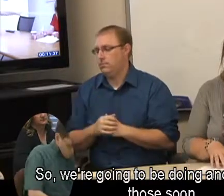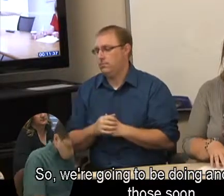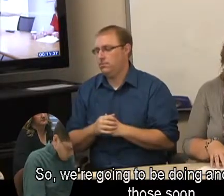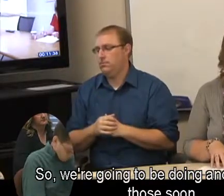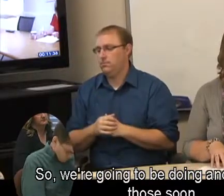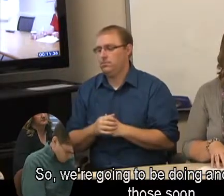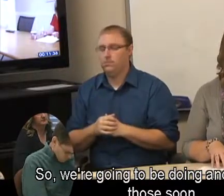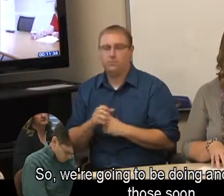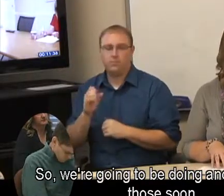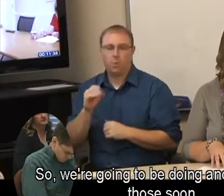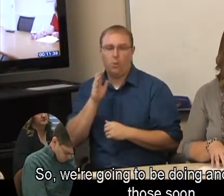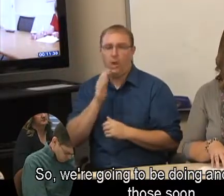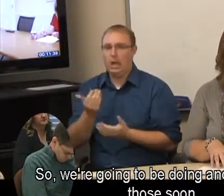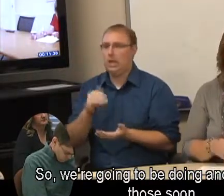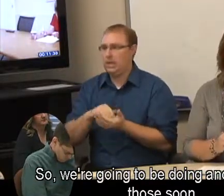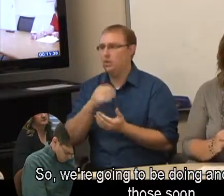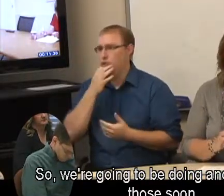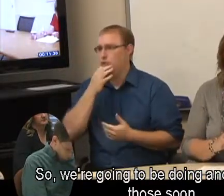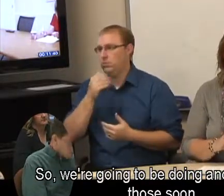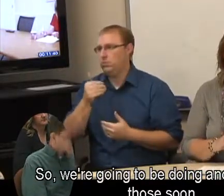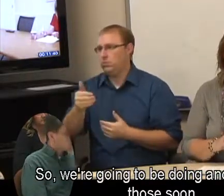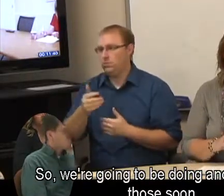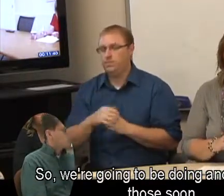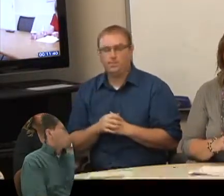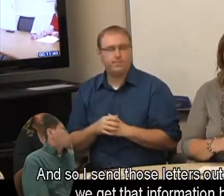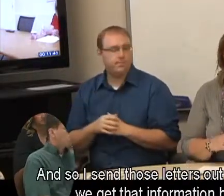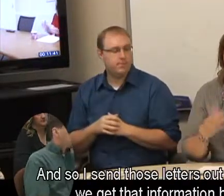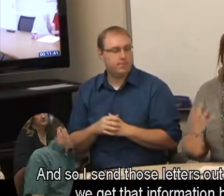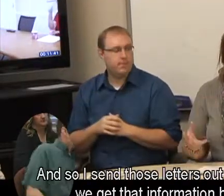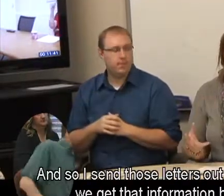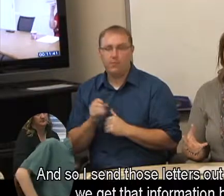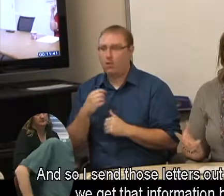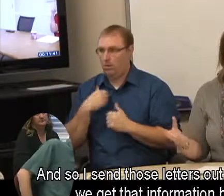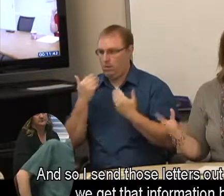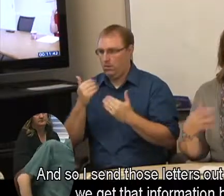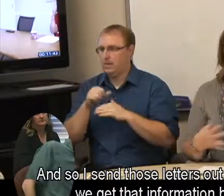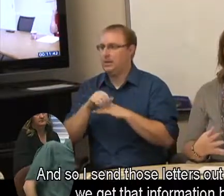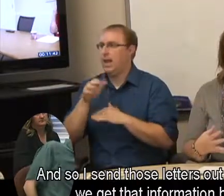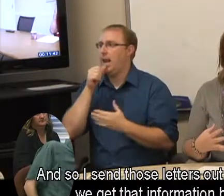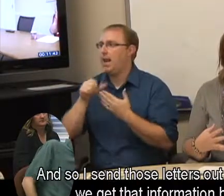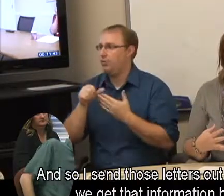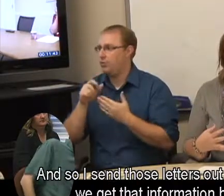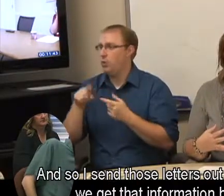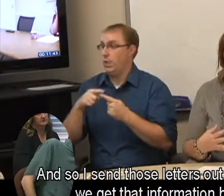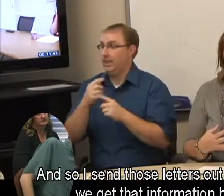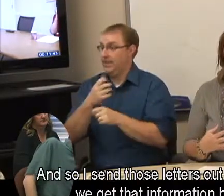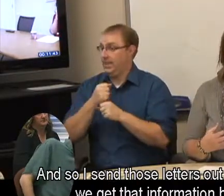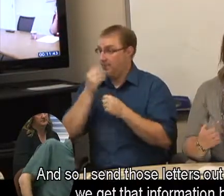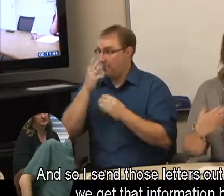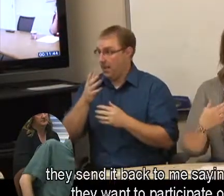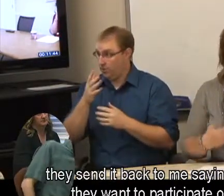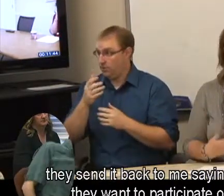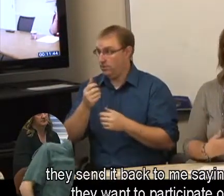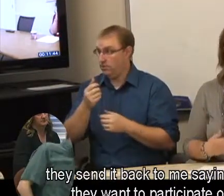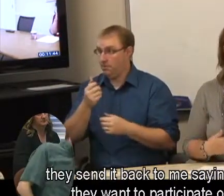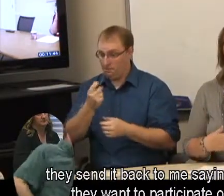And so we're going to be doing another one of those soon. And so I send those letters out as soon as we get that information back. They send it back to me